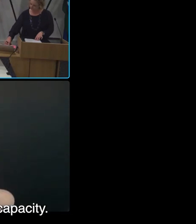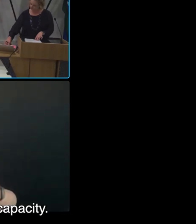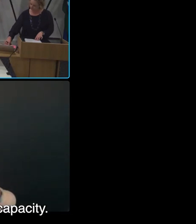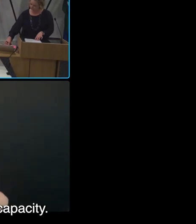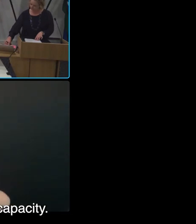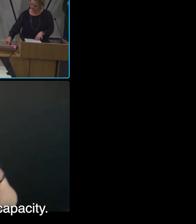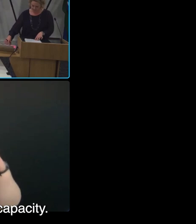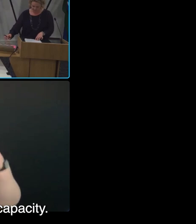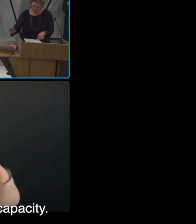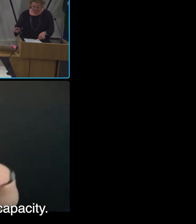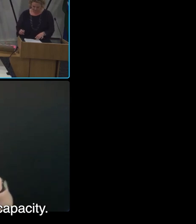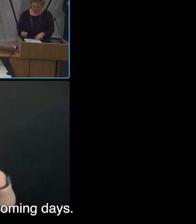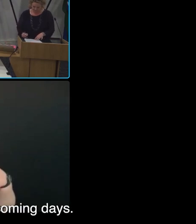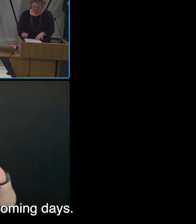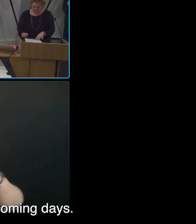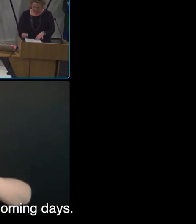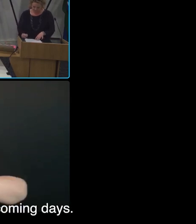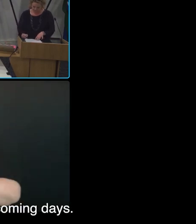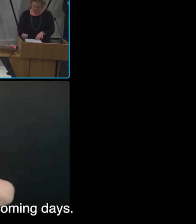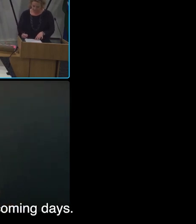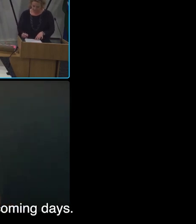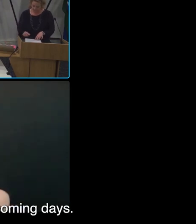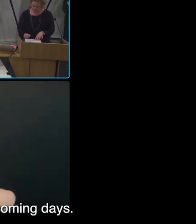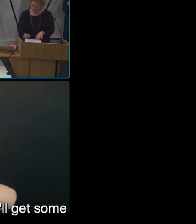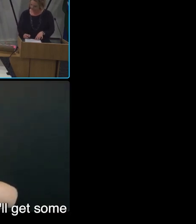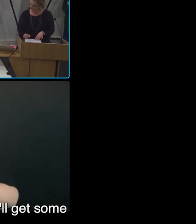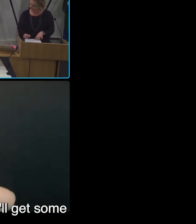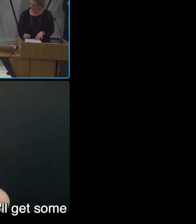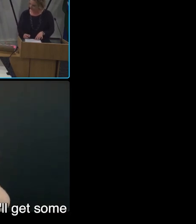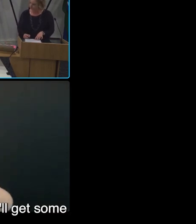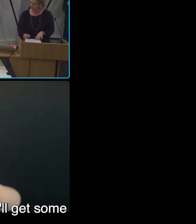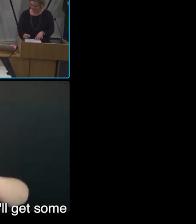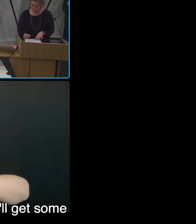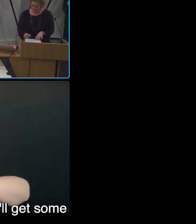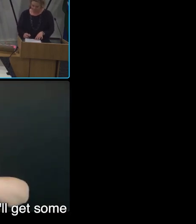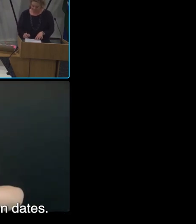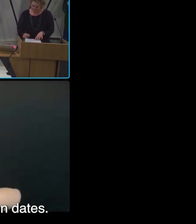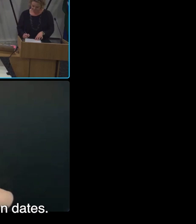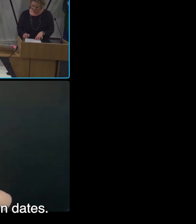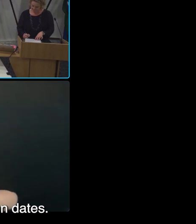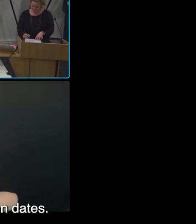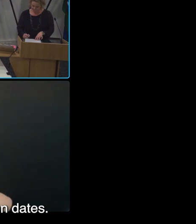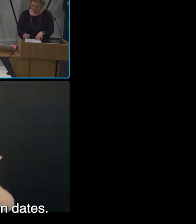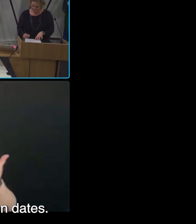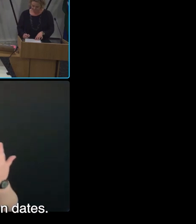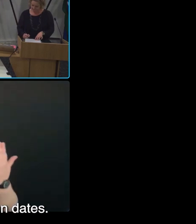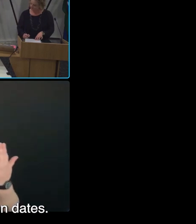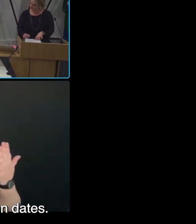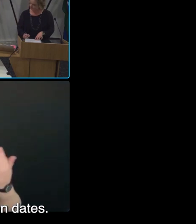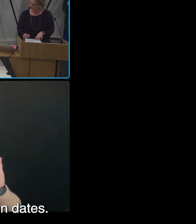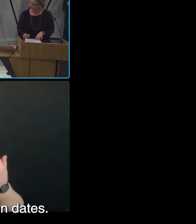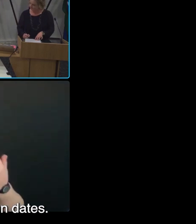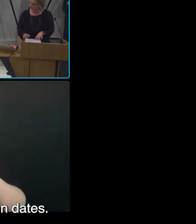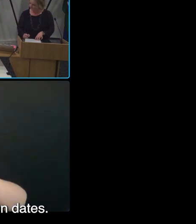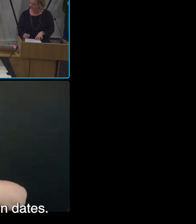up extra capacity. So we'll be doing that in the coming days. And so if you're on a waitlist, you'll get some notification of